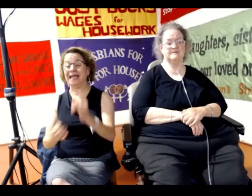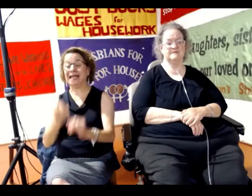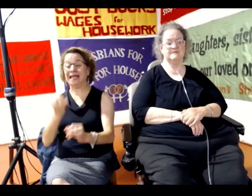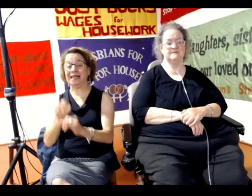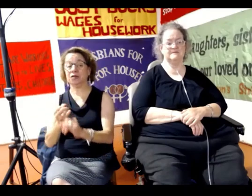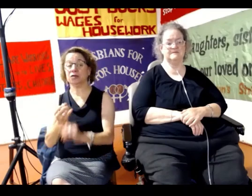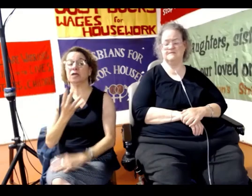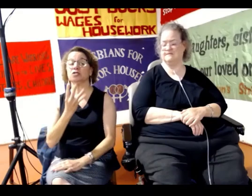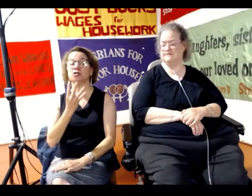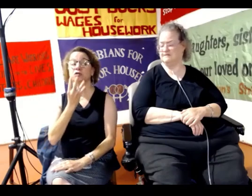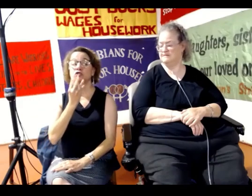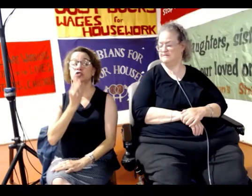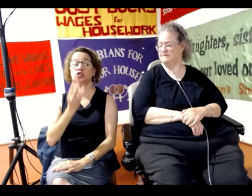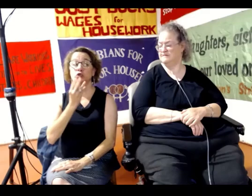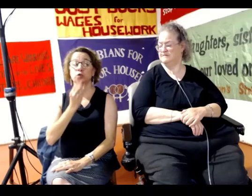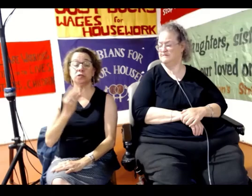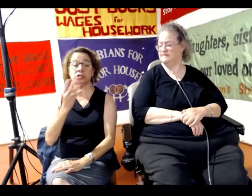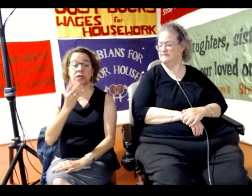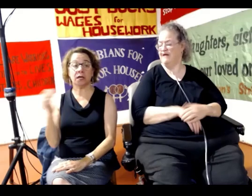-Zionist Network in the UK.